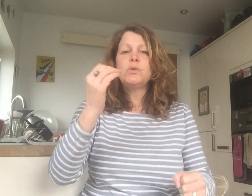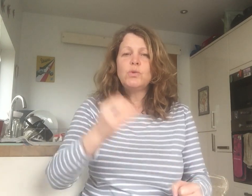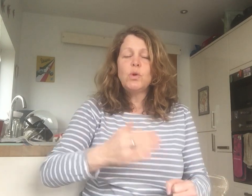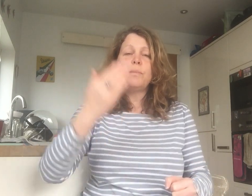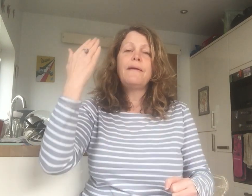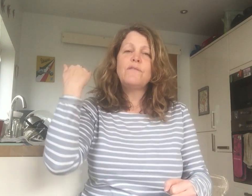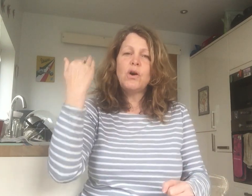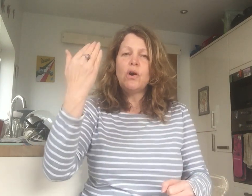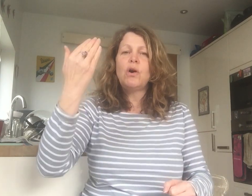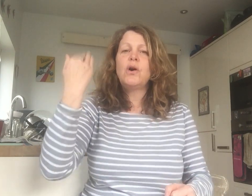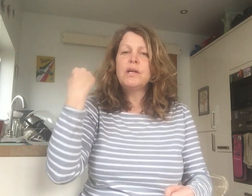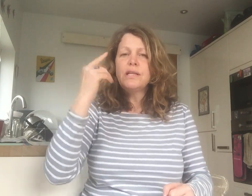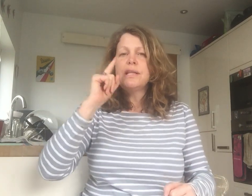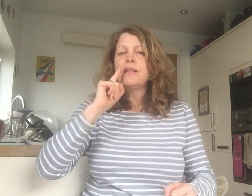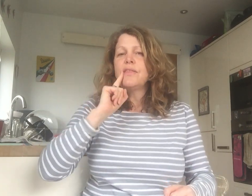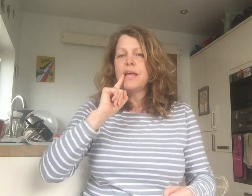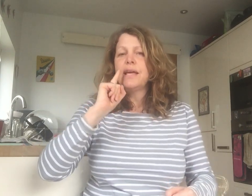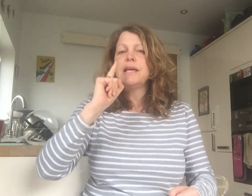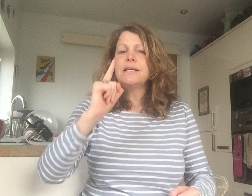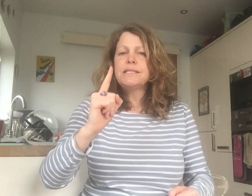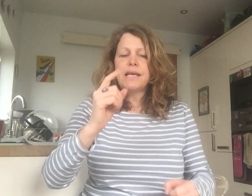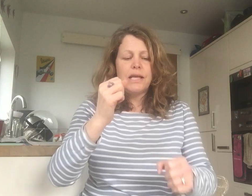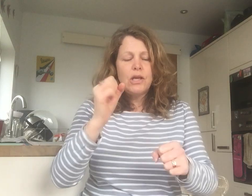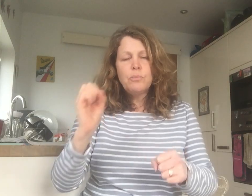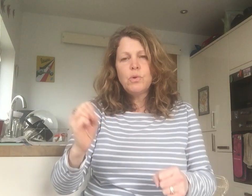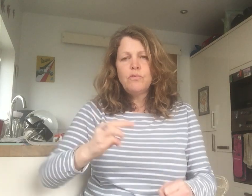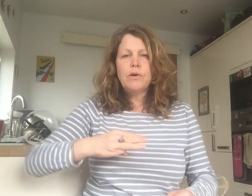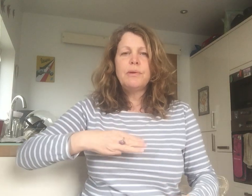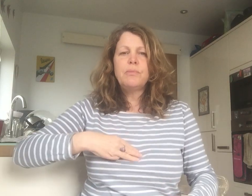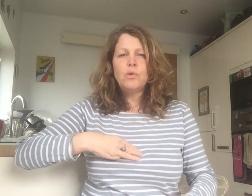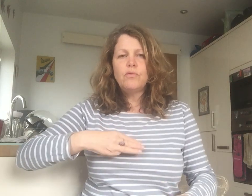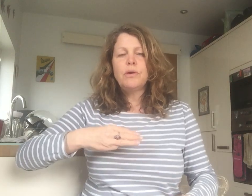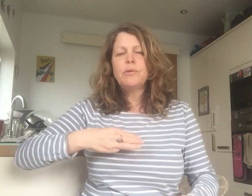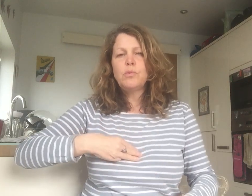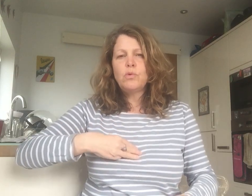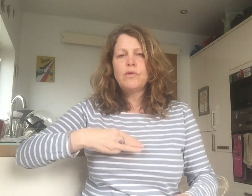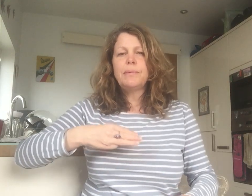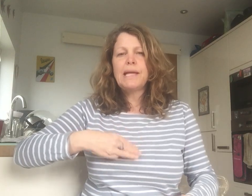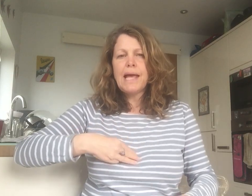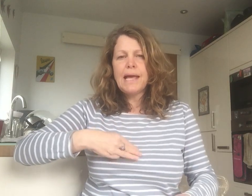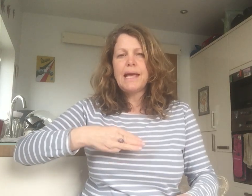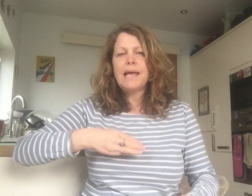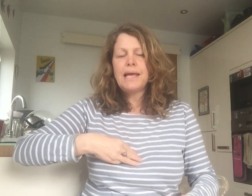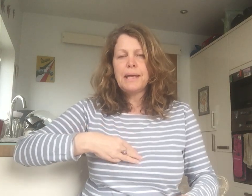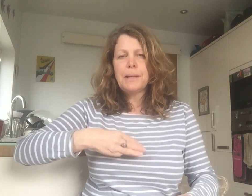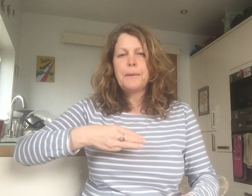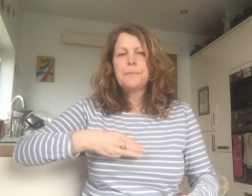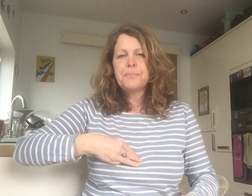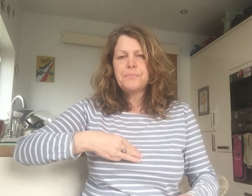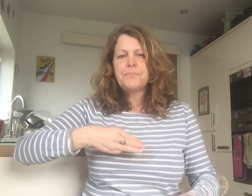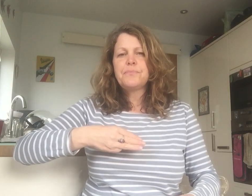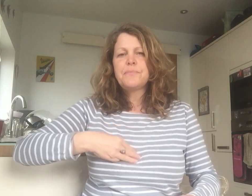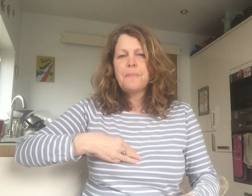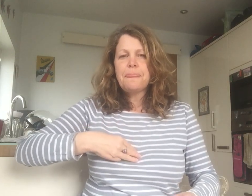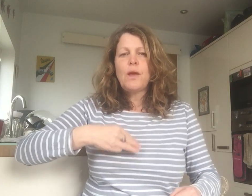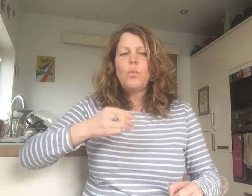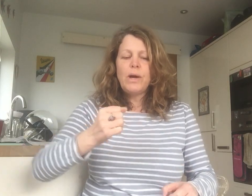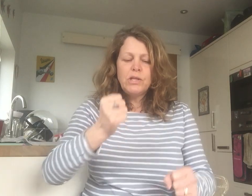you do before. They say, move for me, move for me, move for me. when